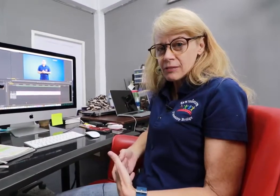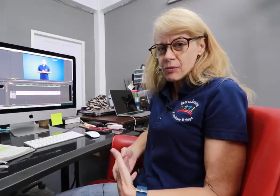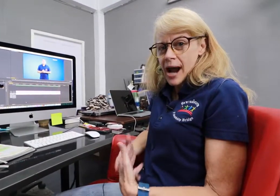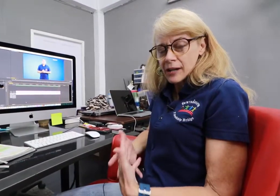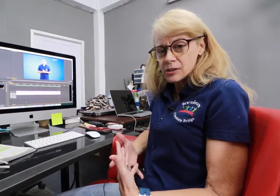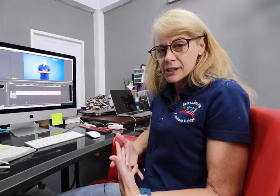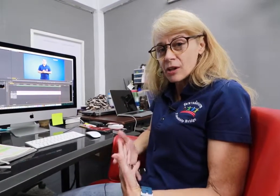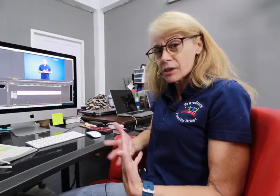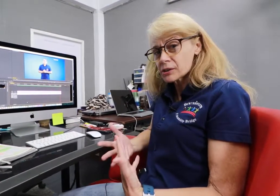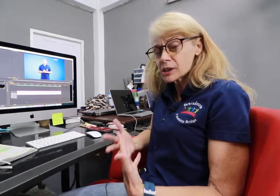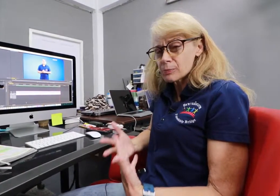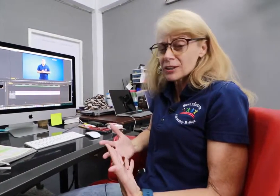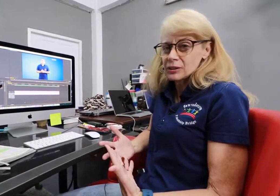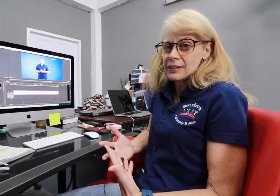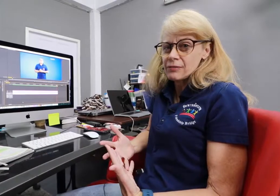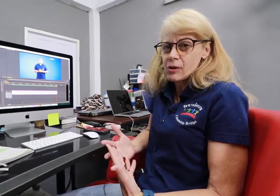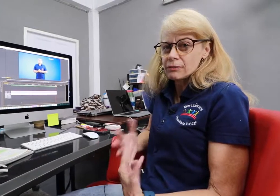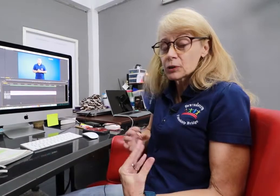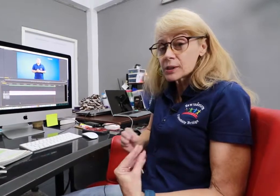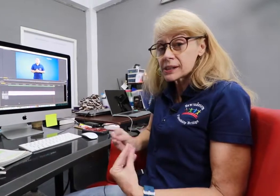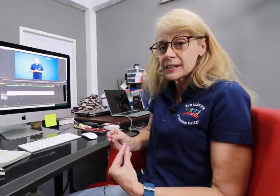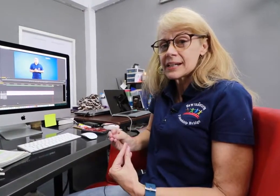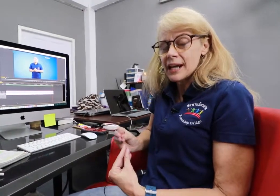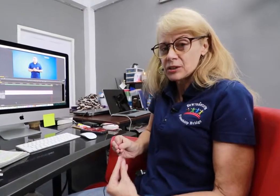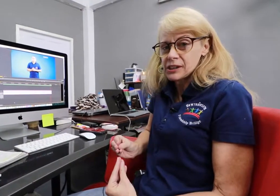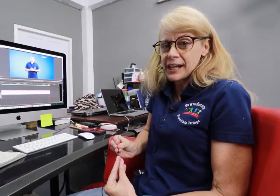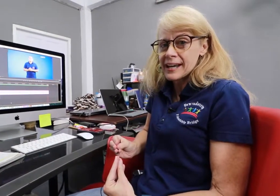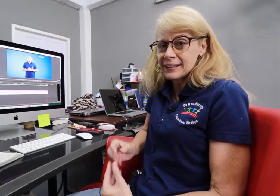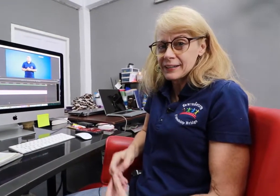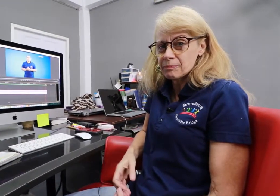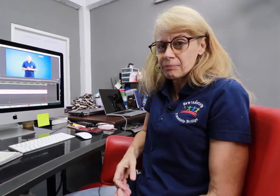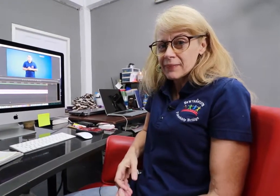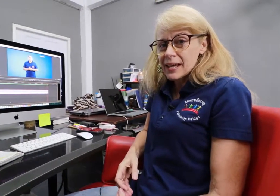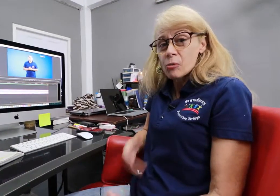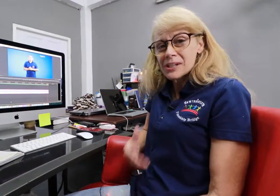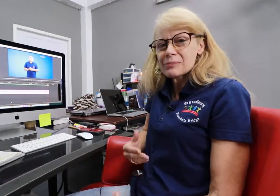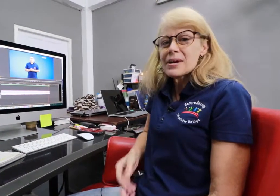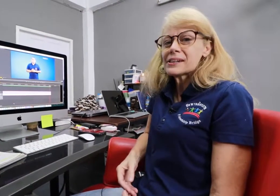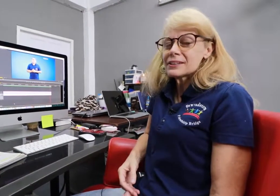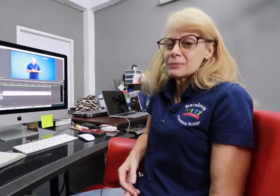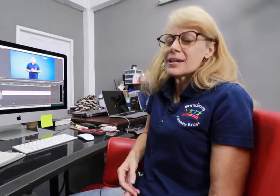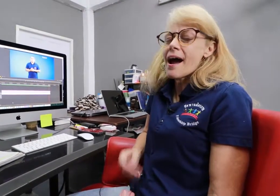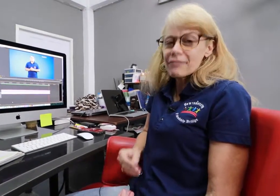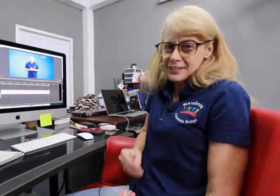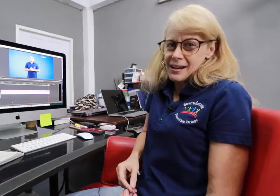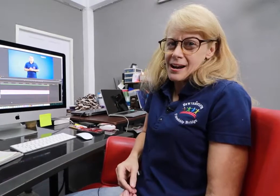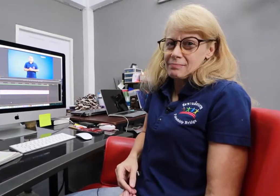for accuracy and also especially for fluency and understanding. What is amazing to me every time